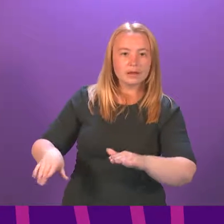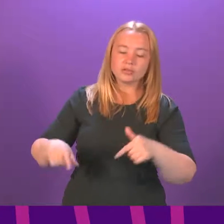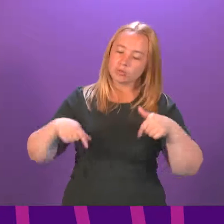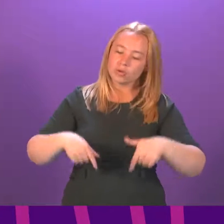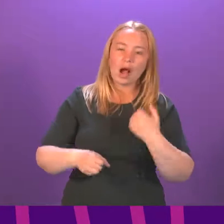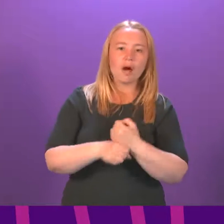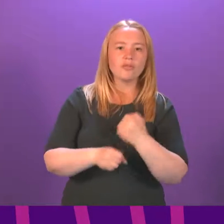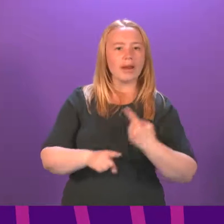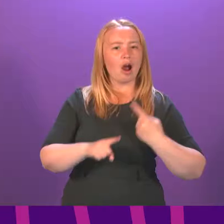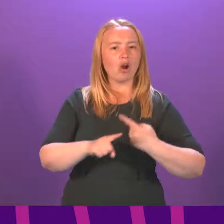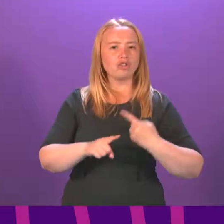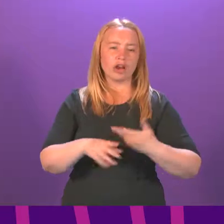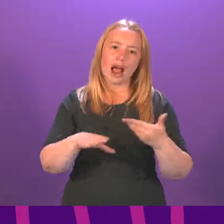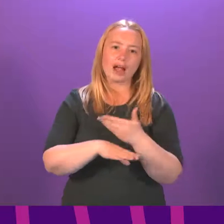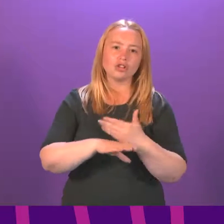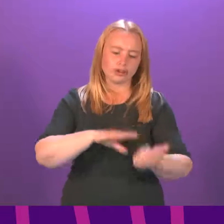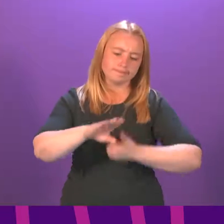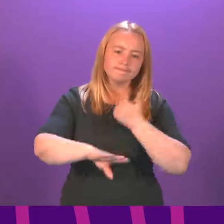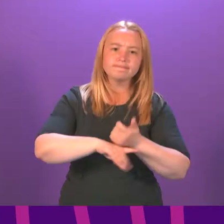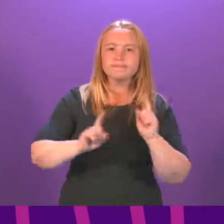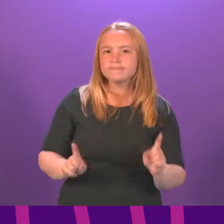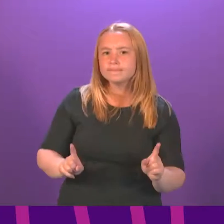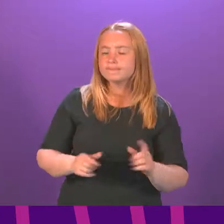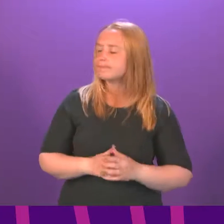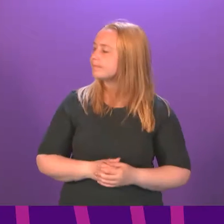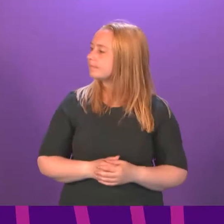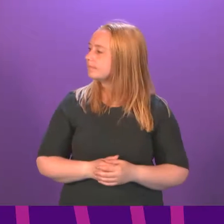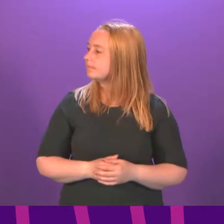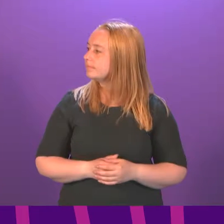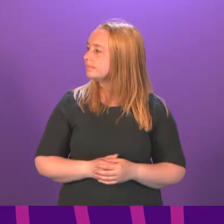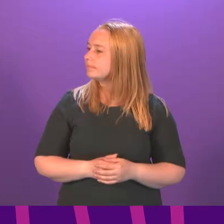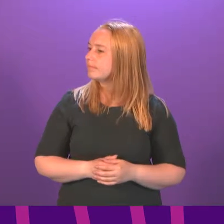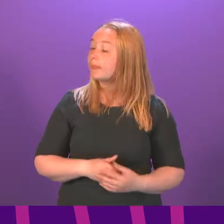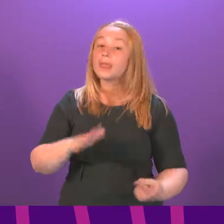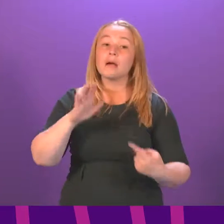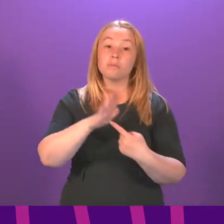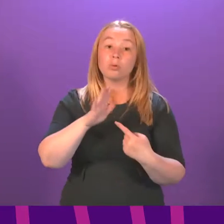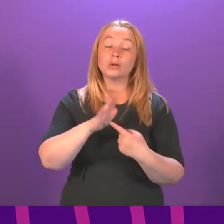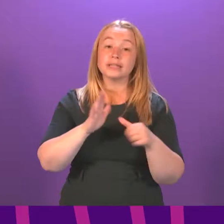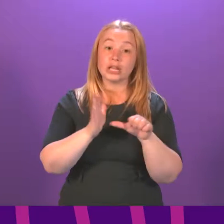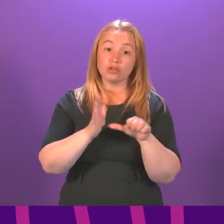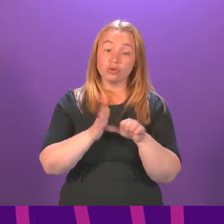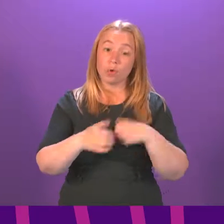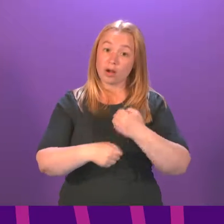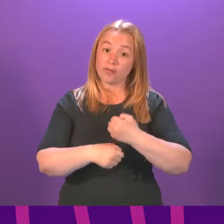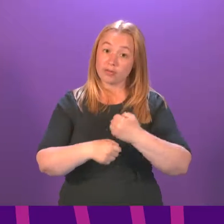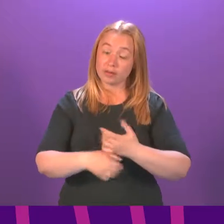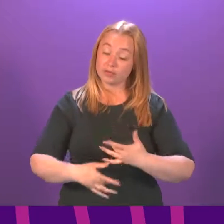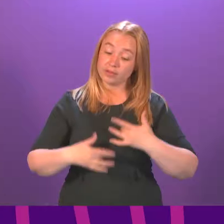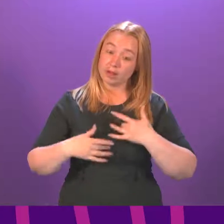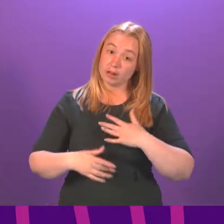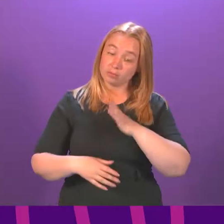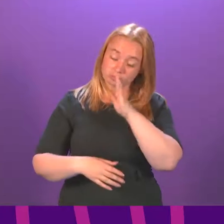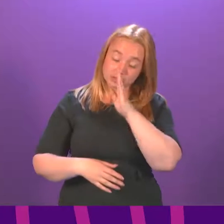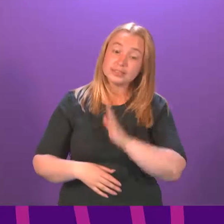place to ensure that this happens? Cabinet Secretary. Well, this is a very important issue and one which the Government takes very seriously. As I've mentioned, the